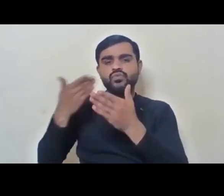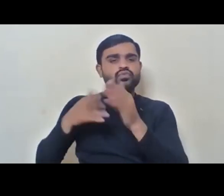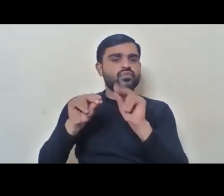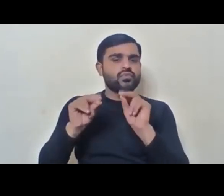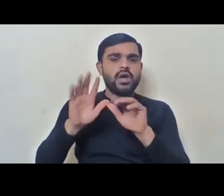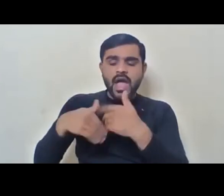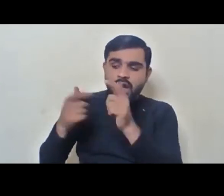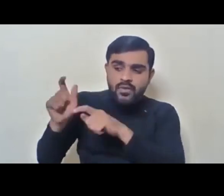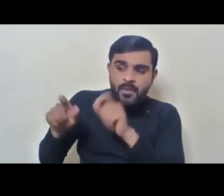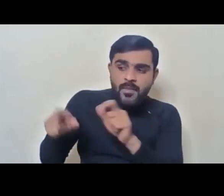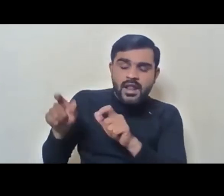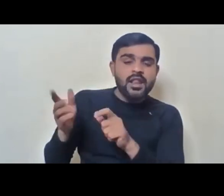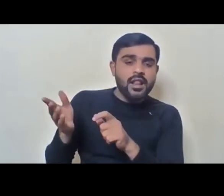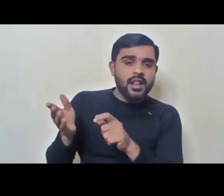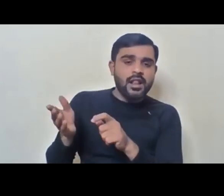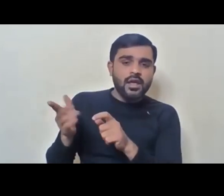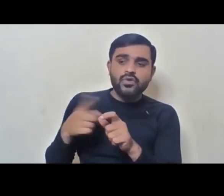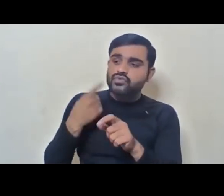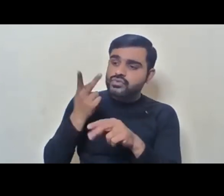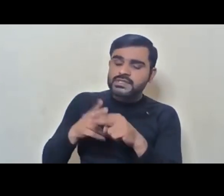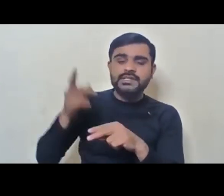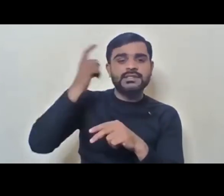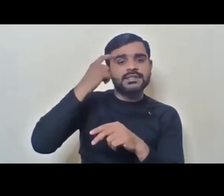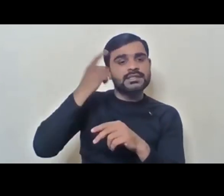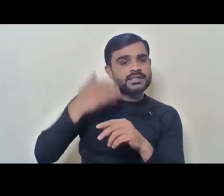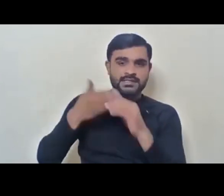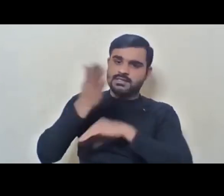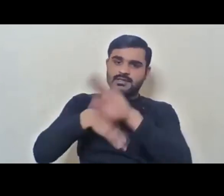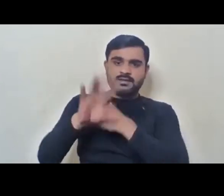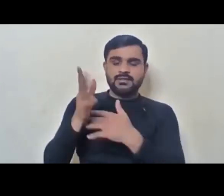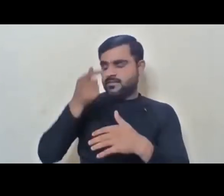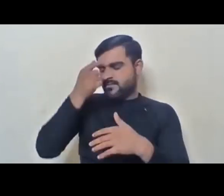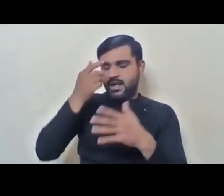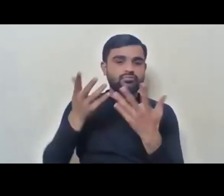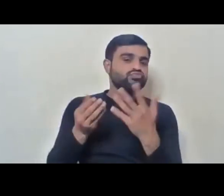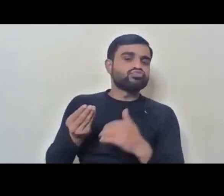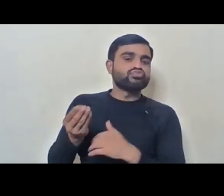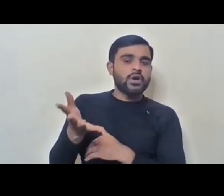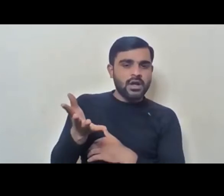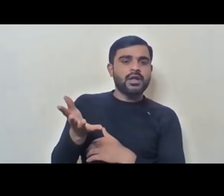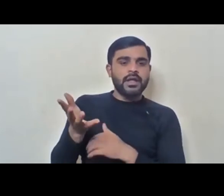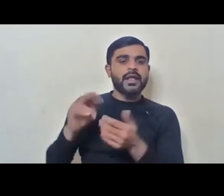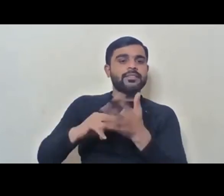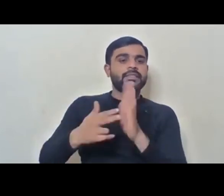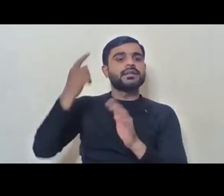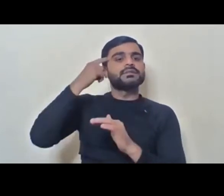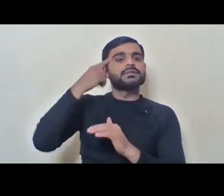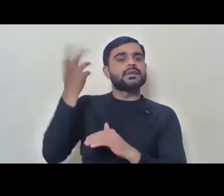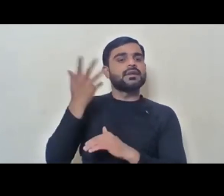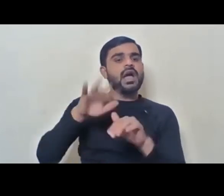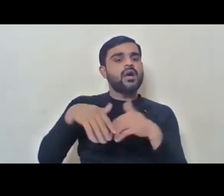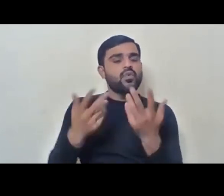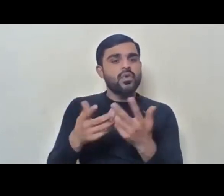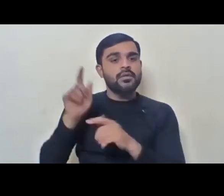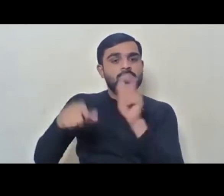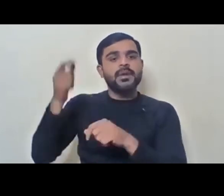will people who still think about disability from a very, very charity mindset, how will they be able